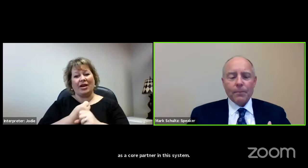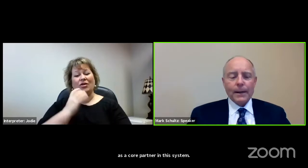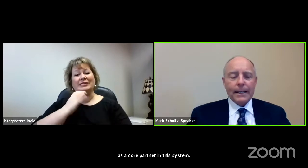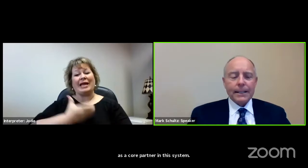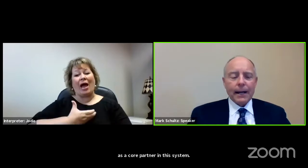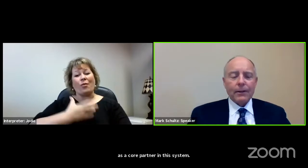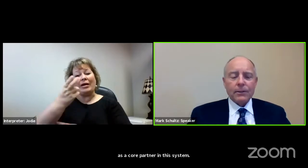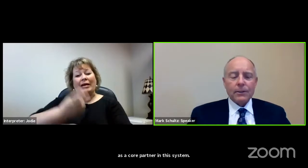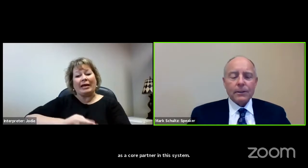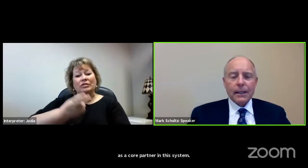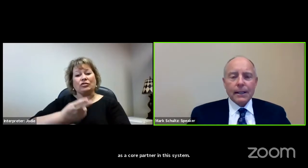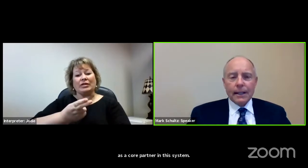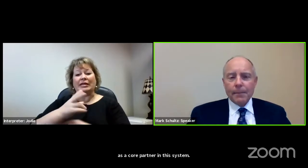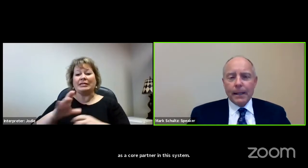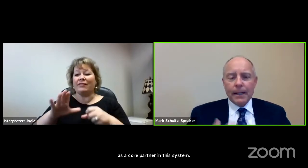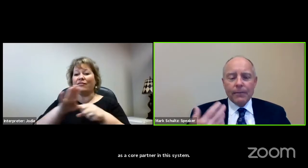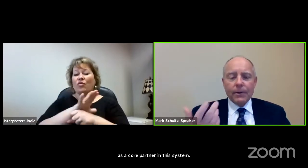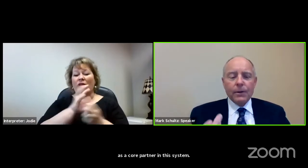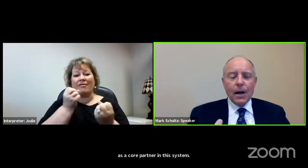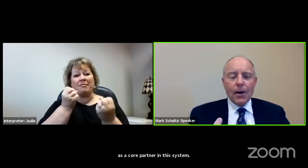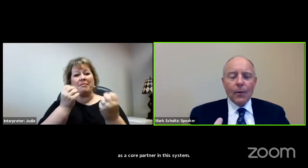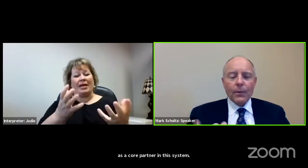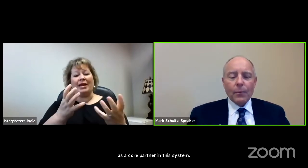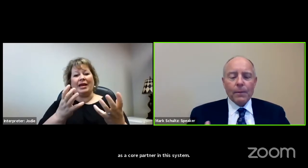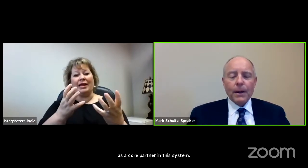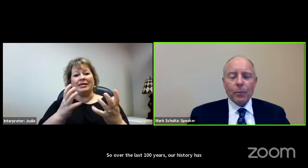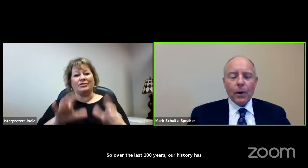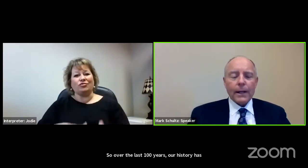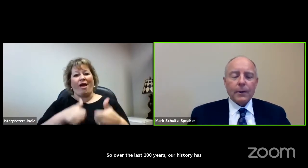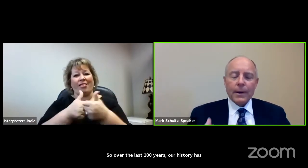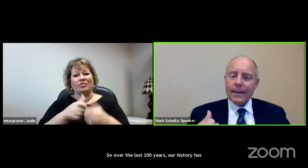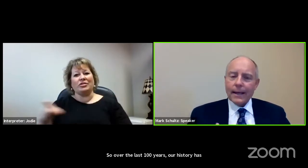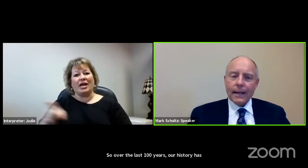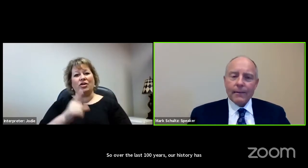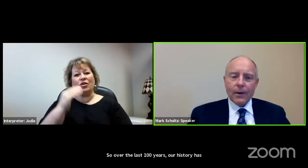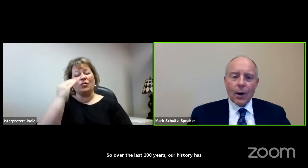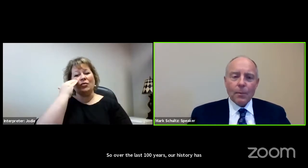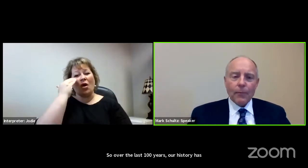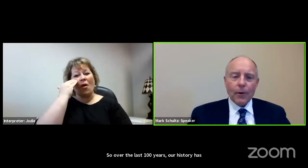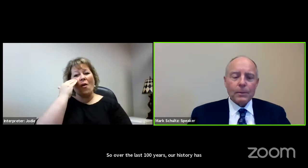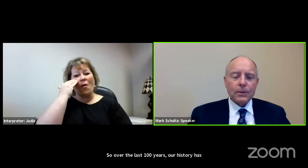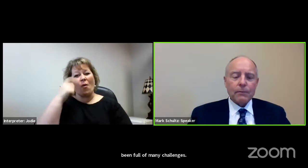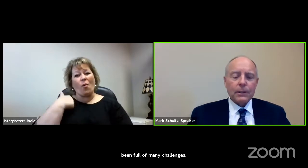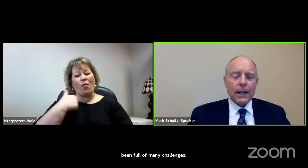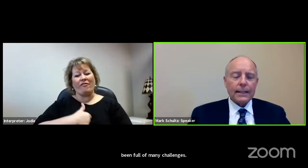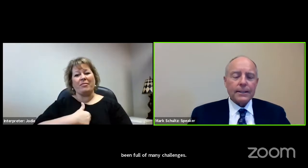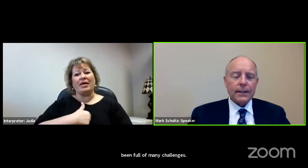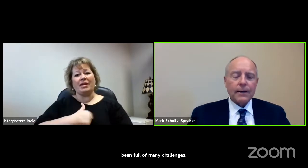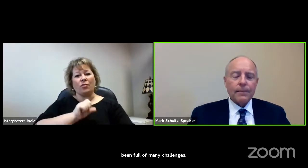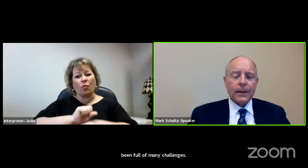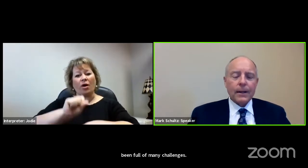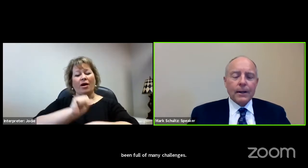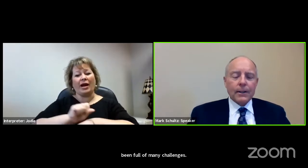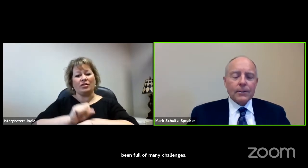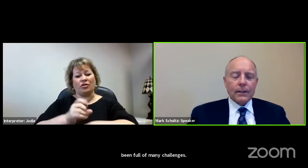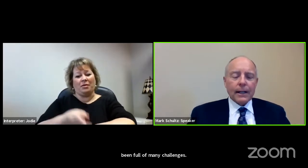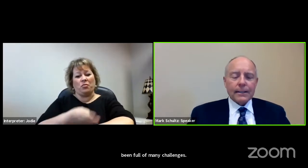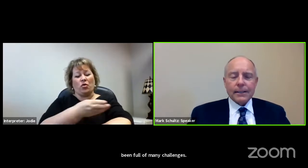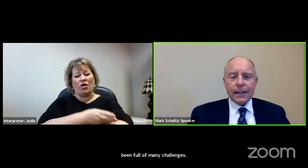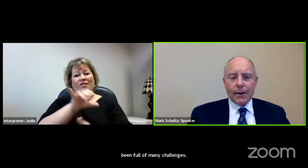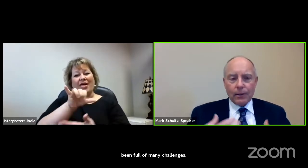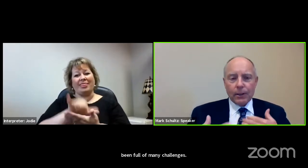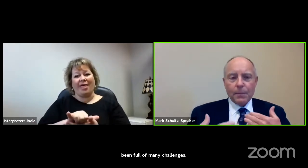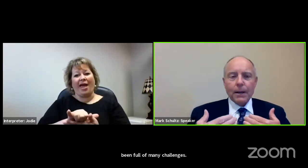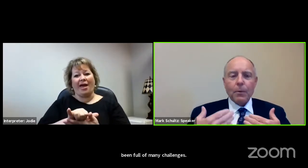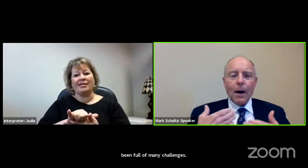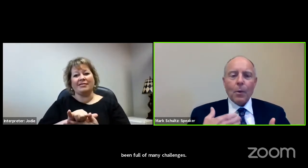has been full of many challenges. And many of you know that we've been working at rethinking VR performance over the last year. So I'd